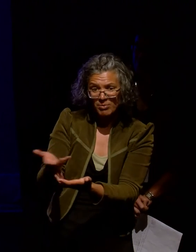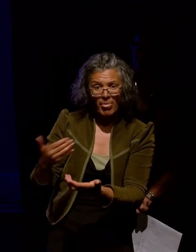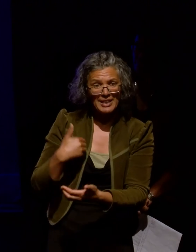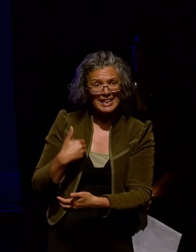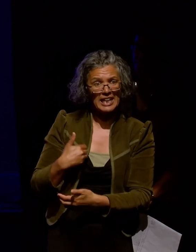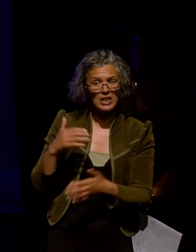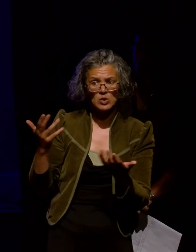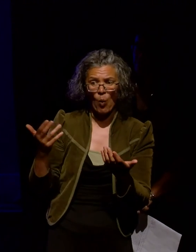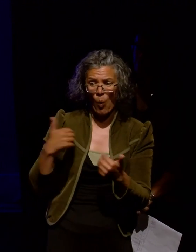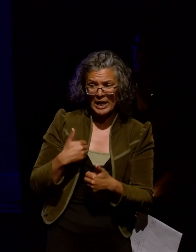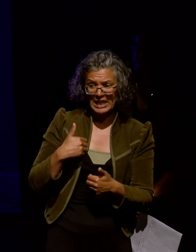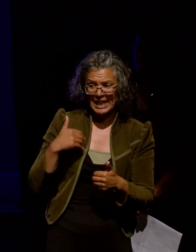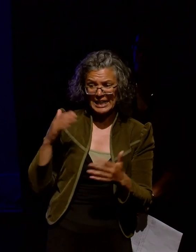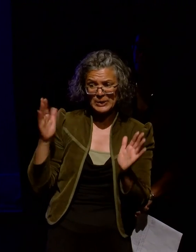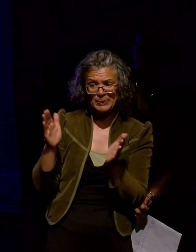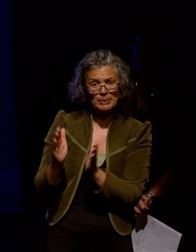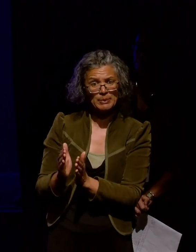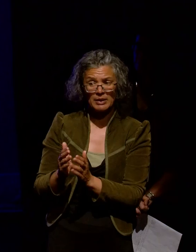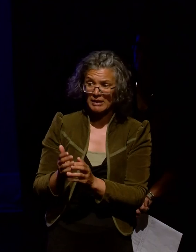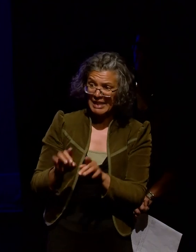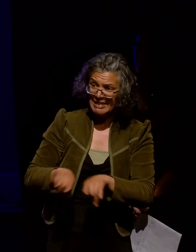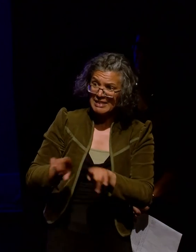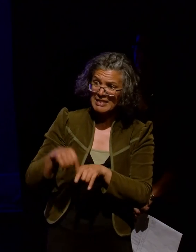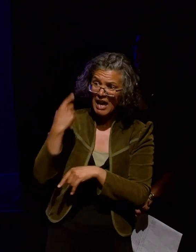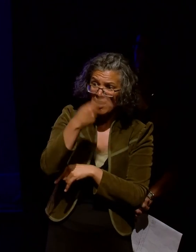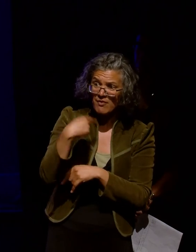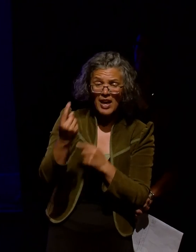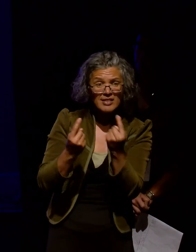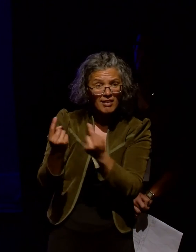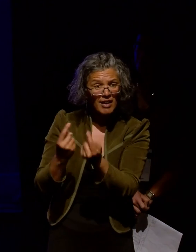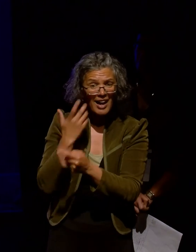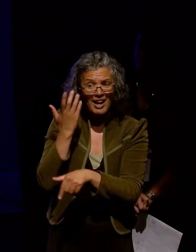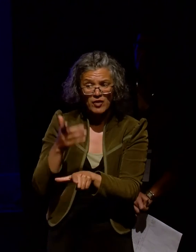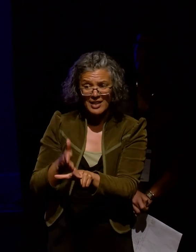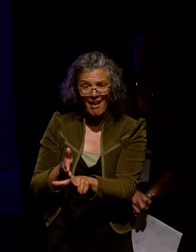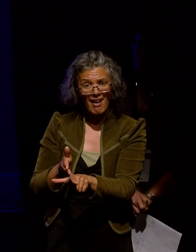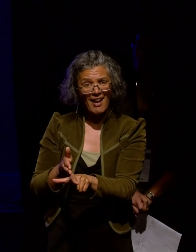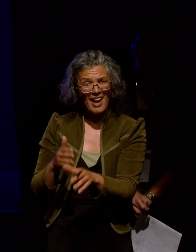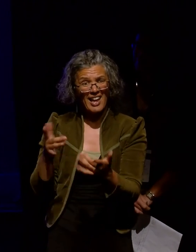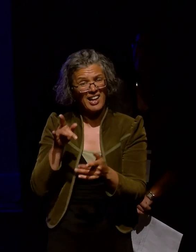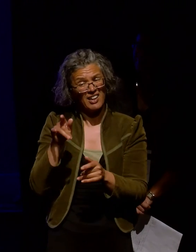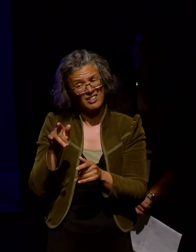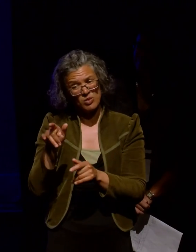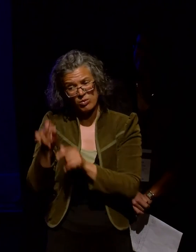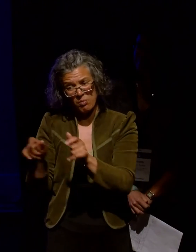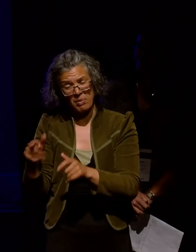declined over time? Do the same people come each year? Do participants get regional forumed out?